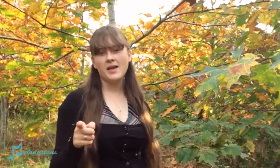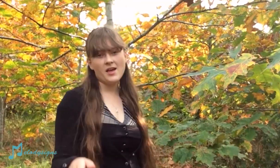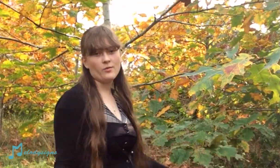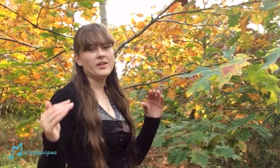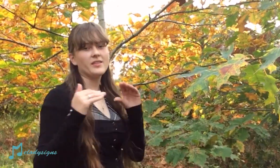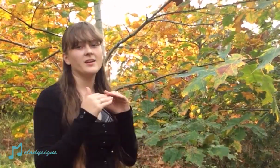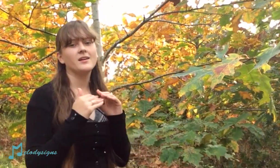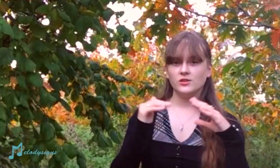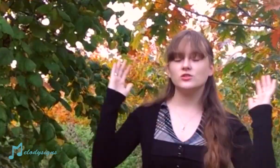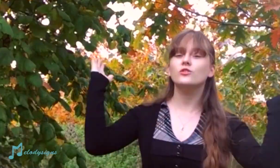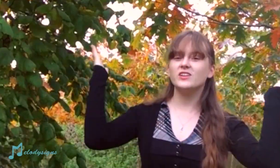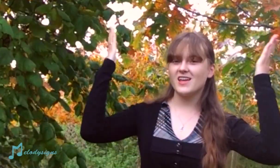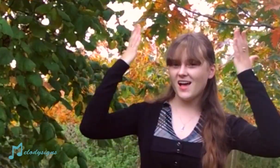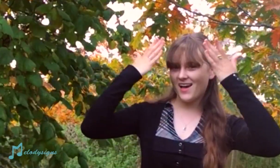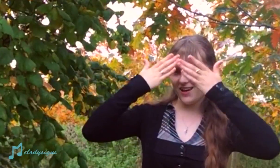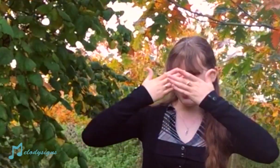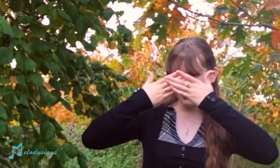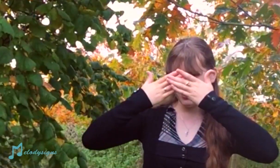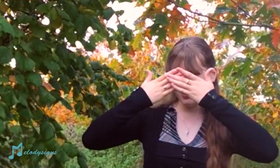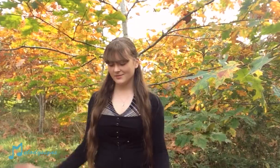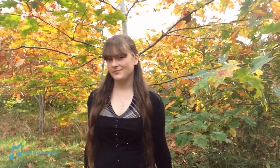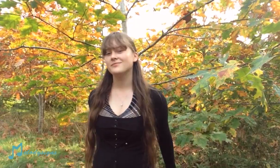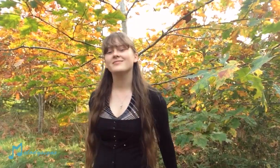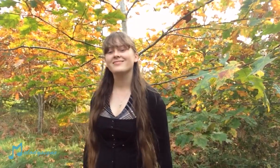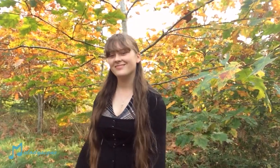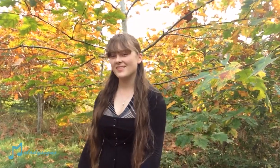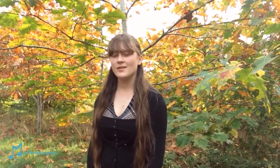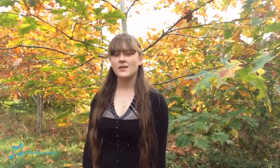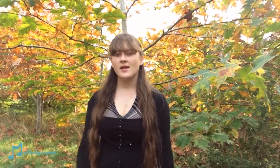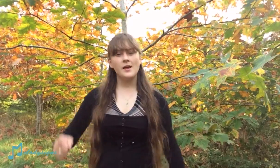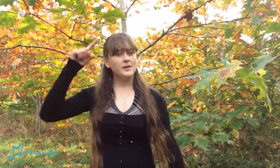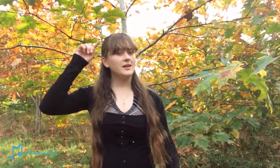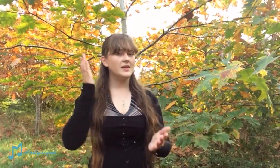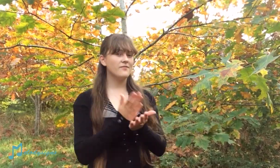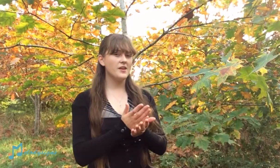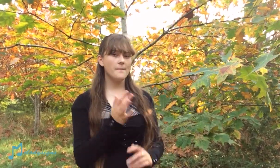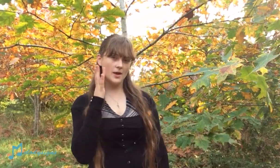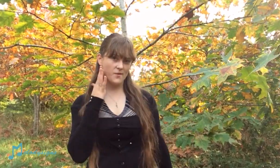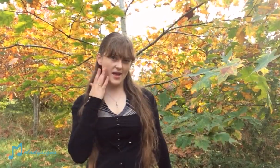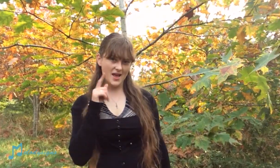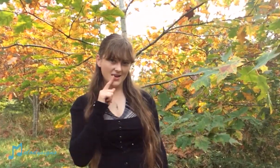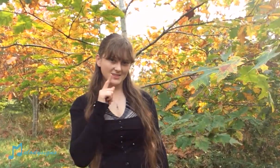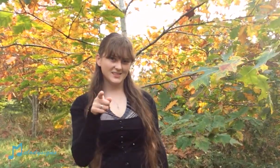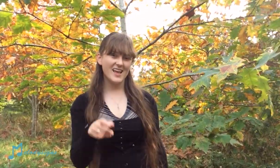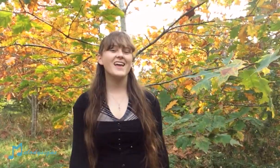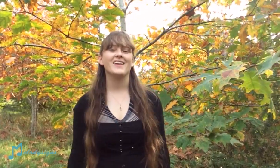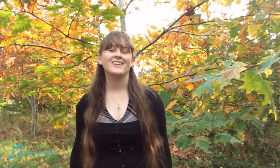been within Tonight, believe in me when I say